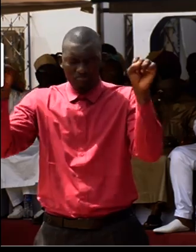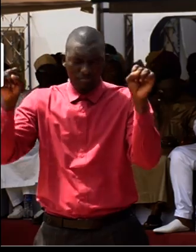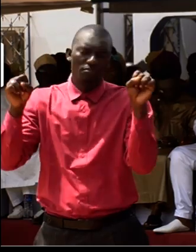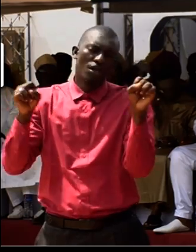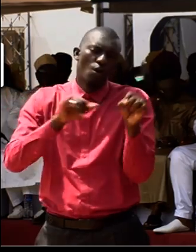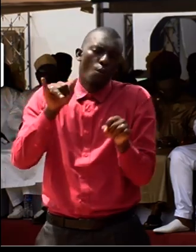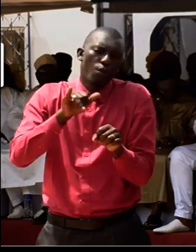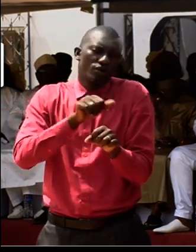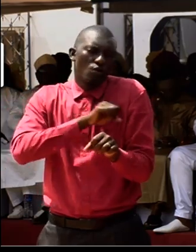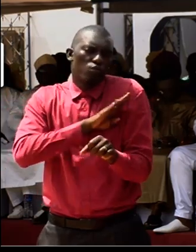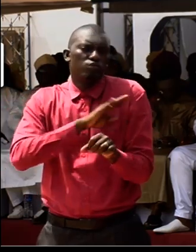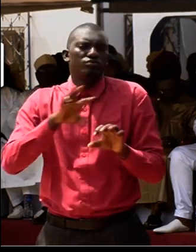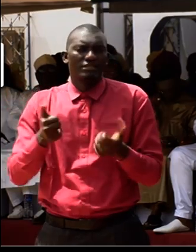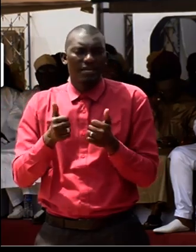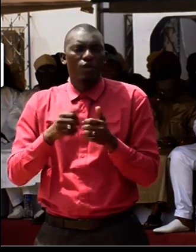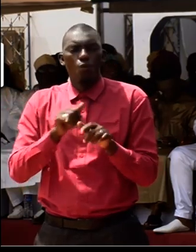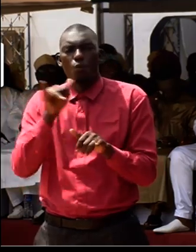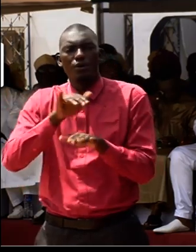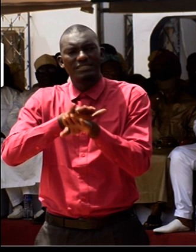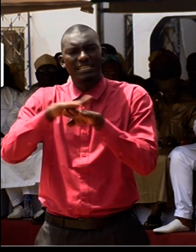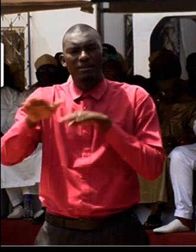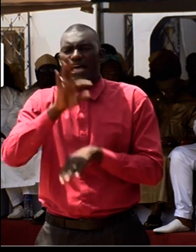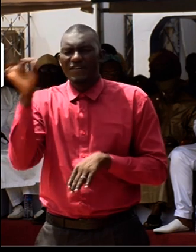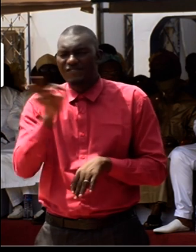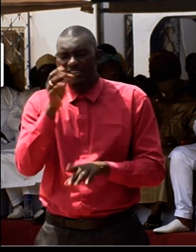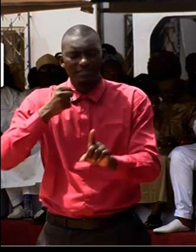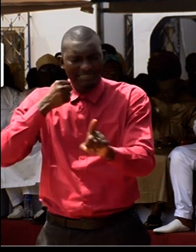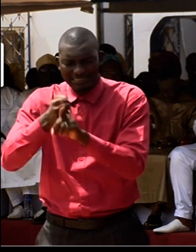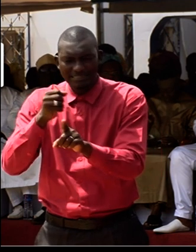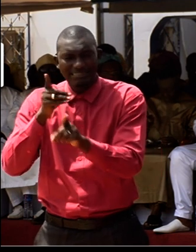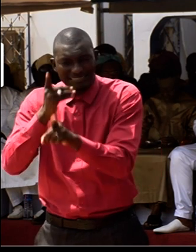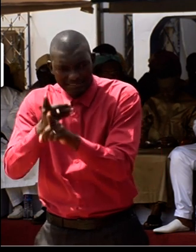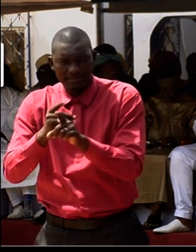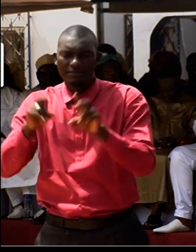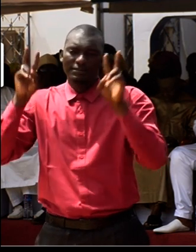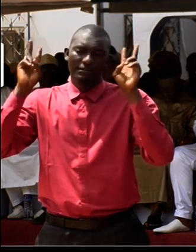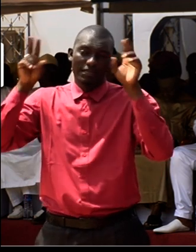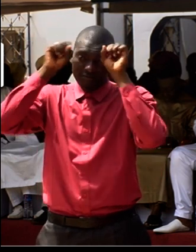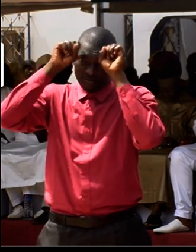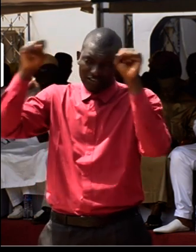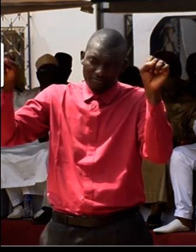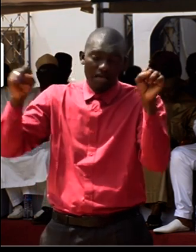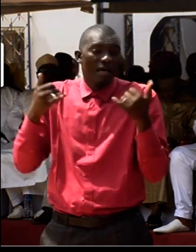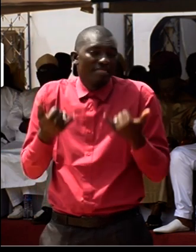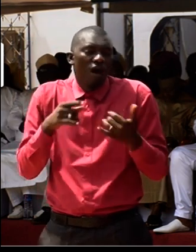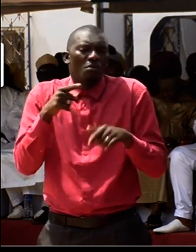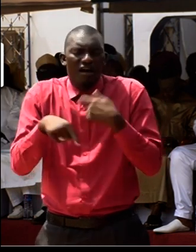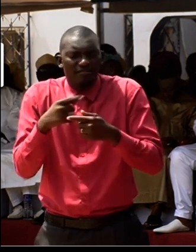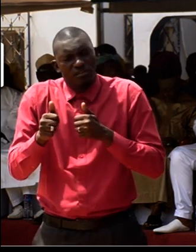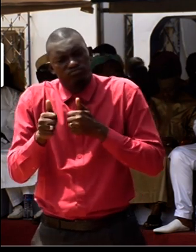replaced a very hostile dictatorship. Now, that followed,